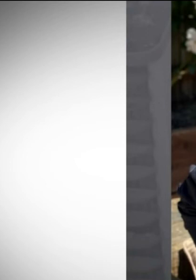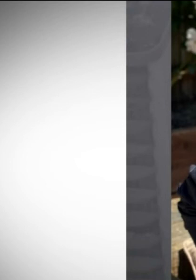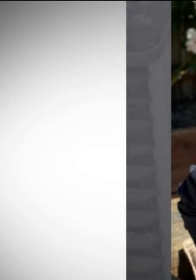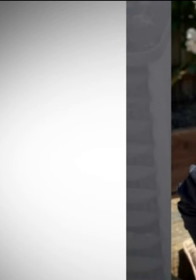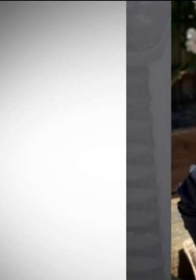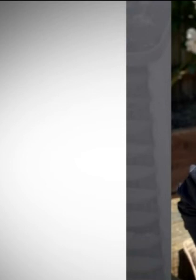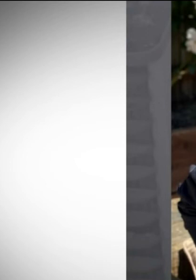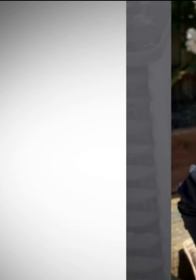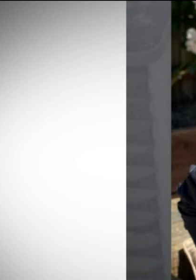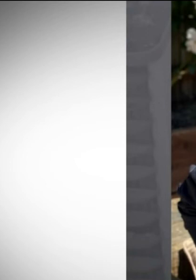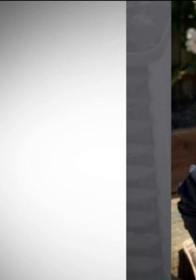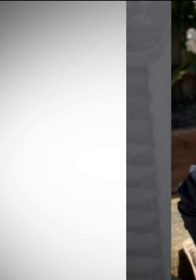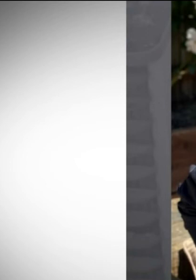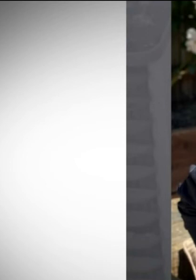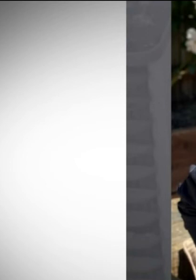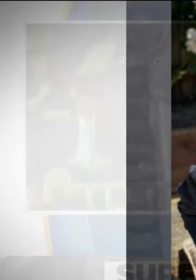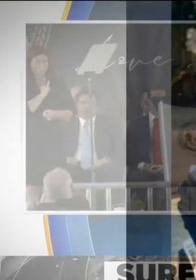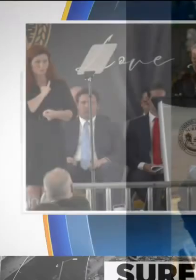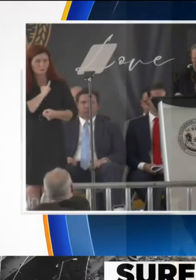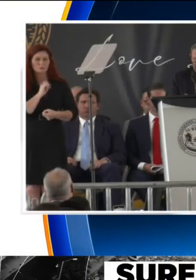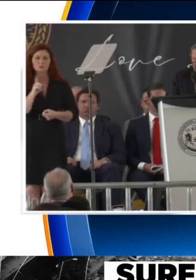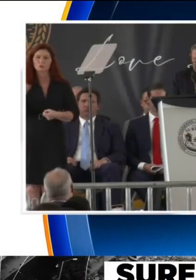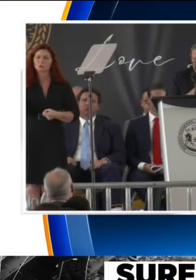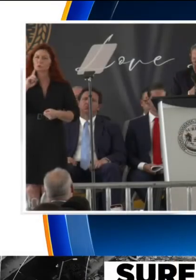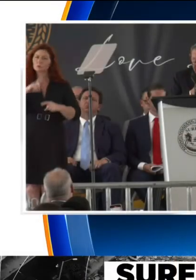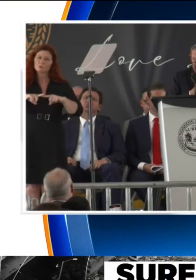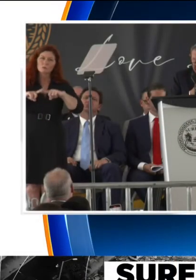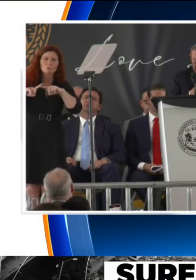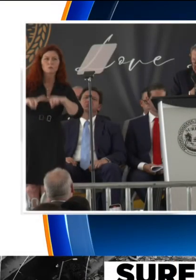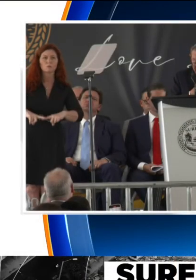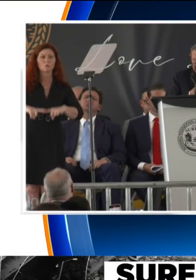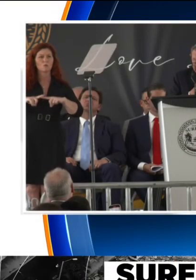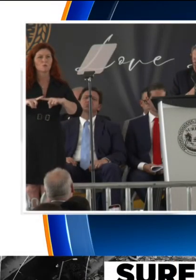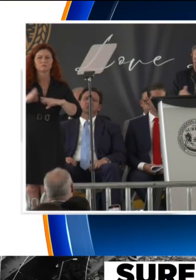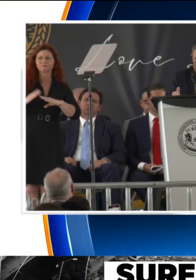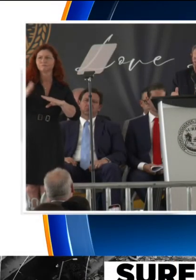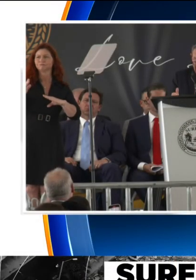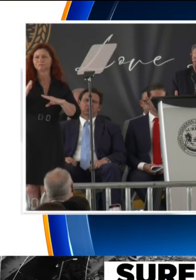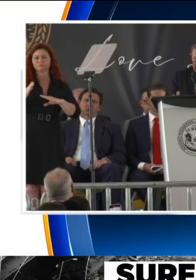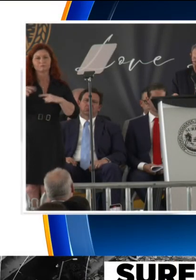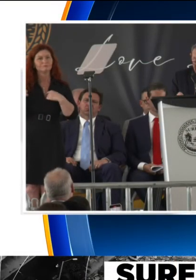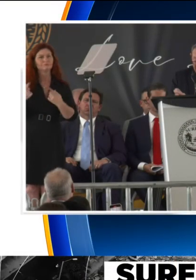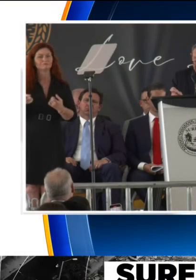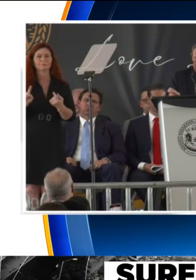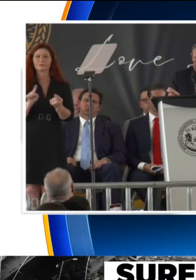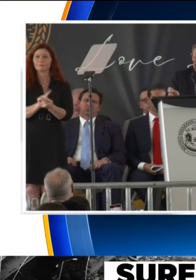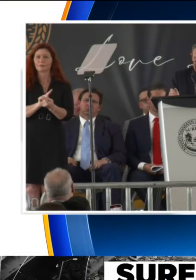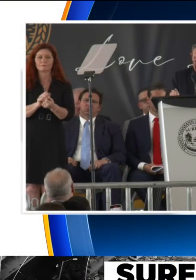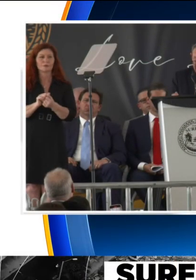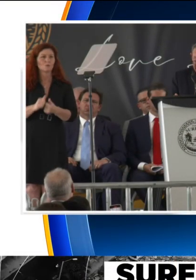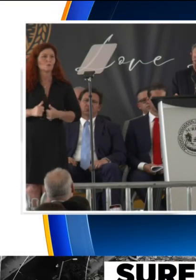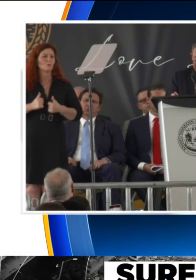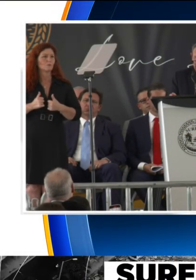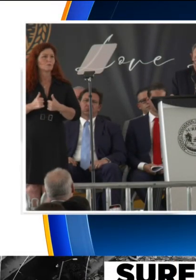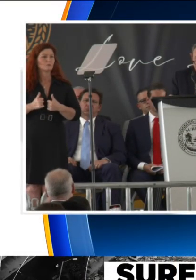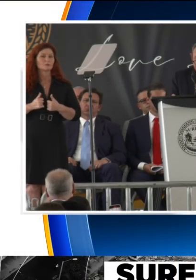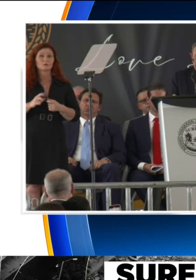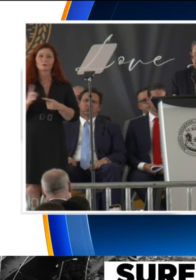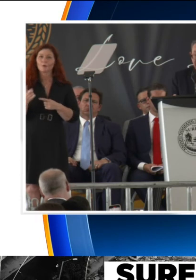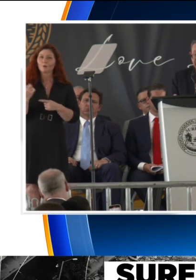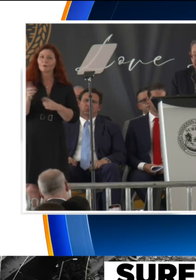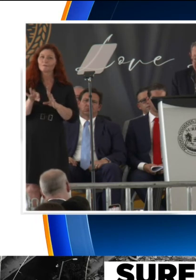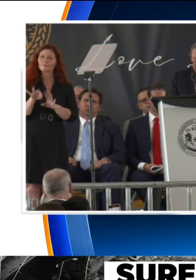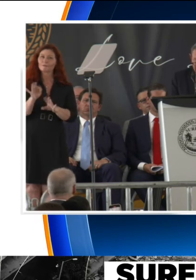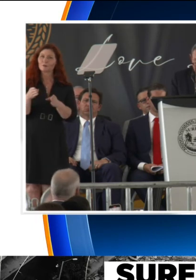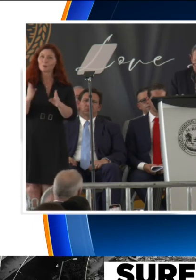Israel. She was the most loyal person I have ever met and always found fun